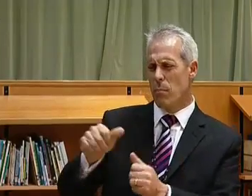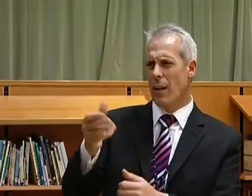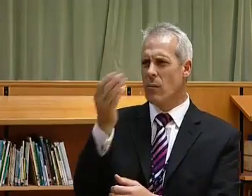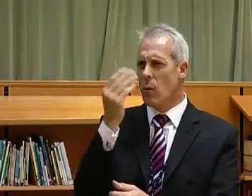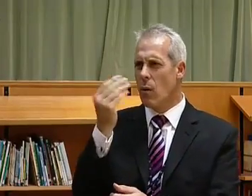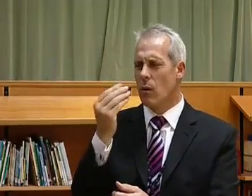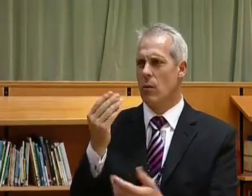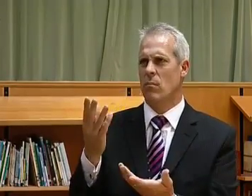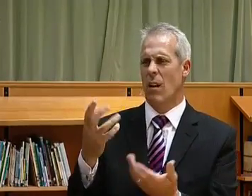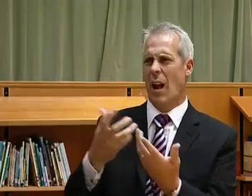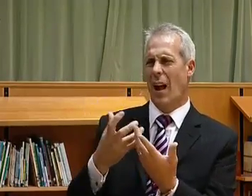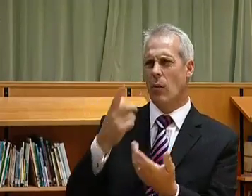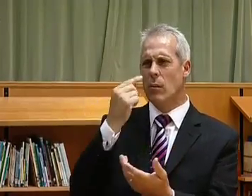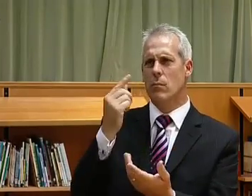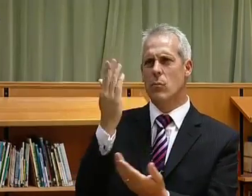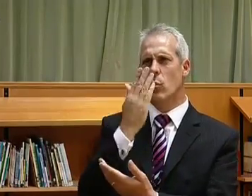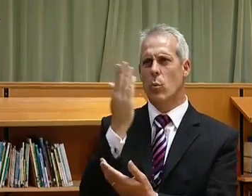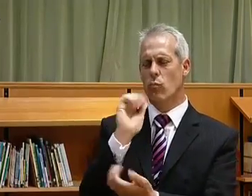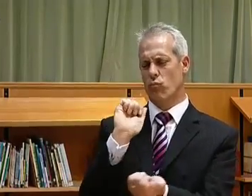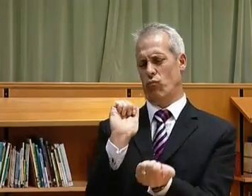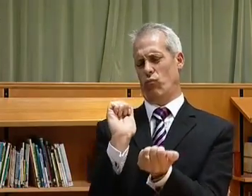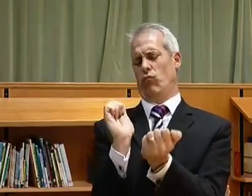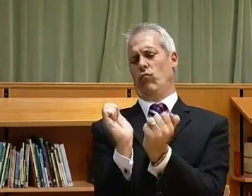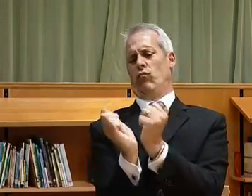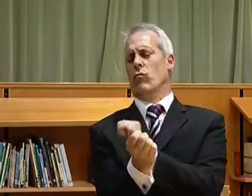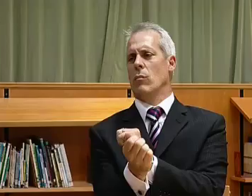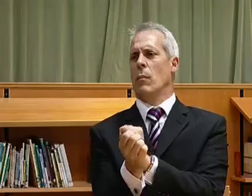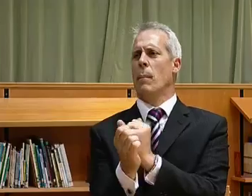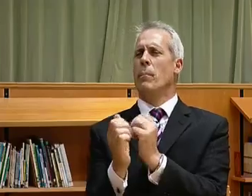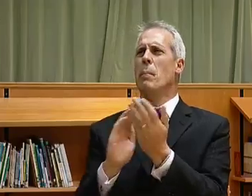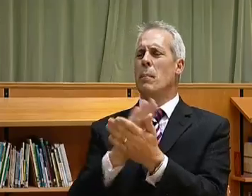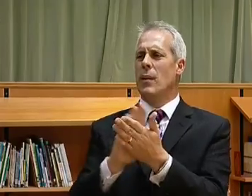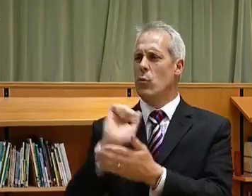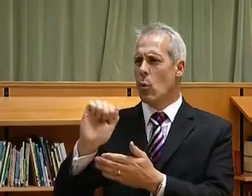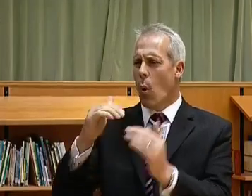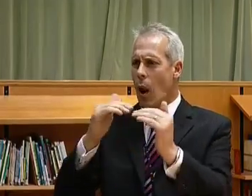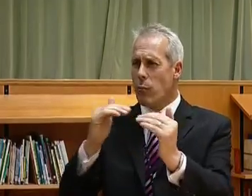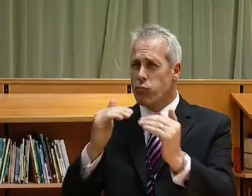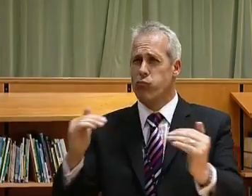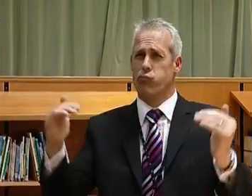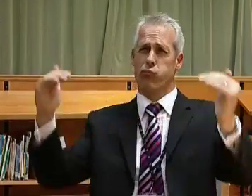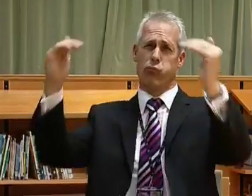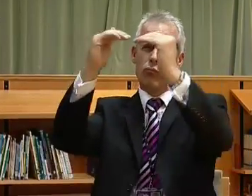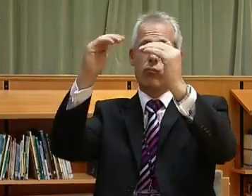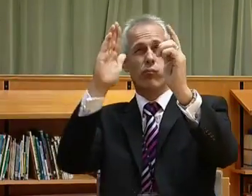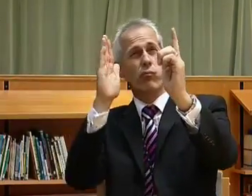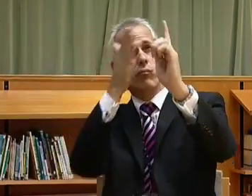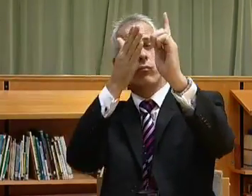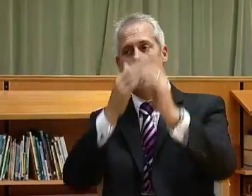of the older students how they felt about their learning and how the school could change to improve your levels